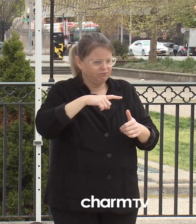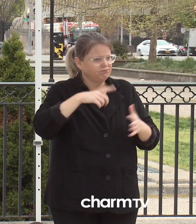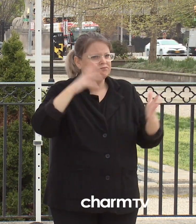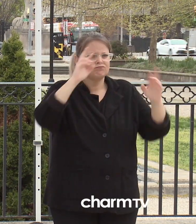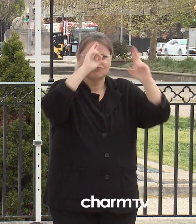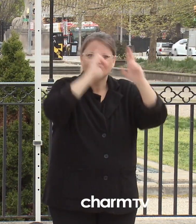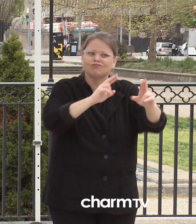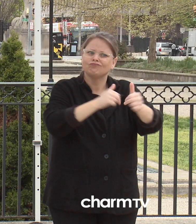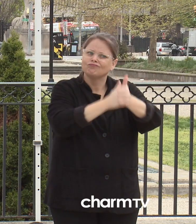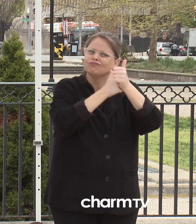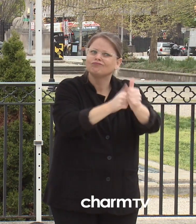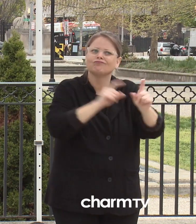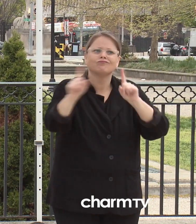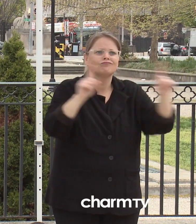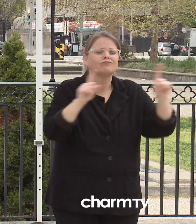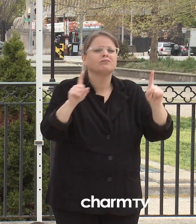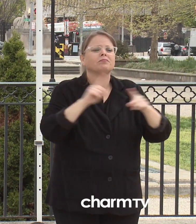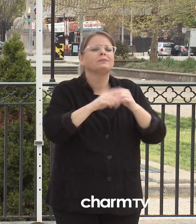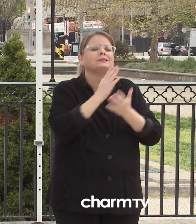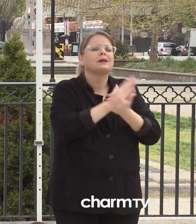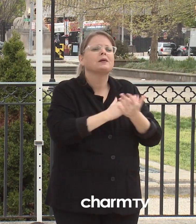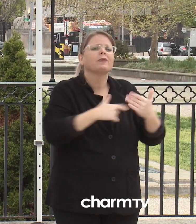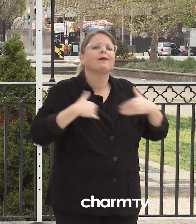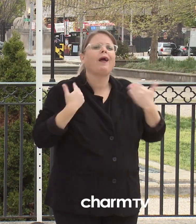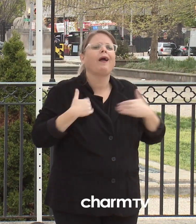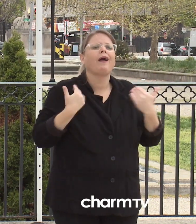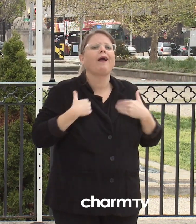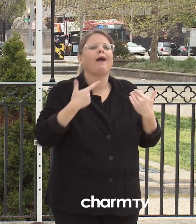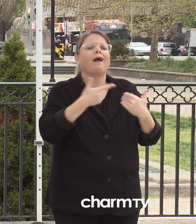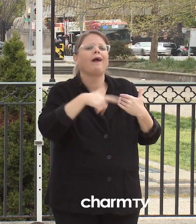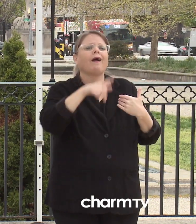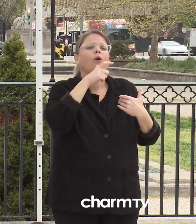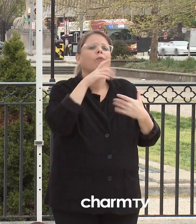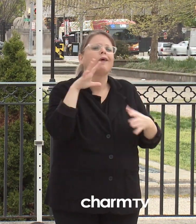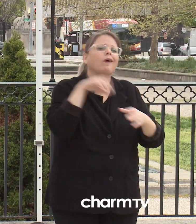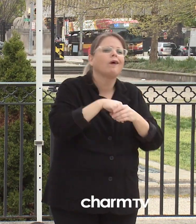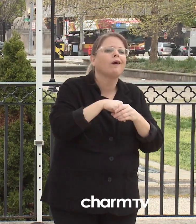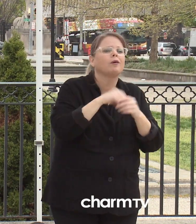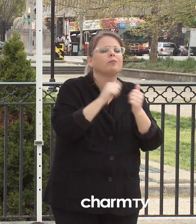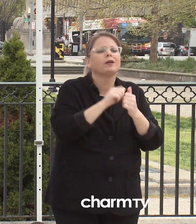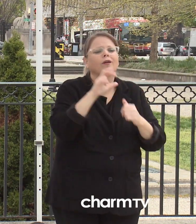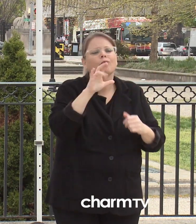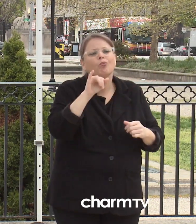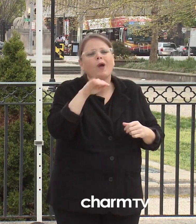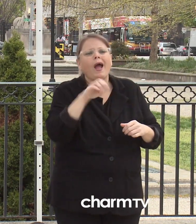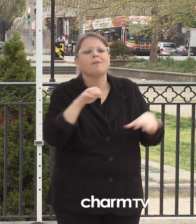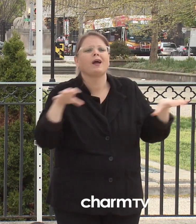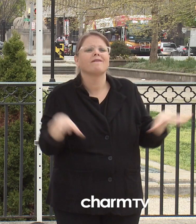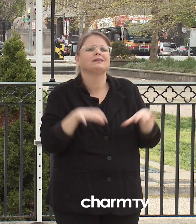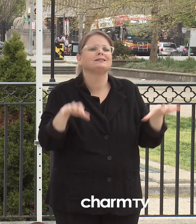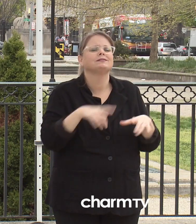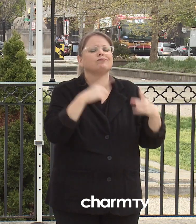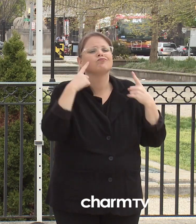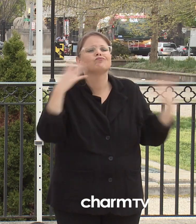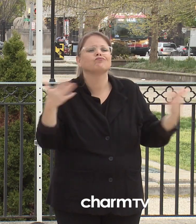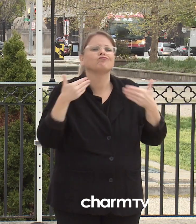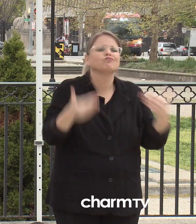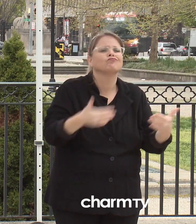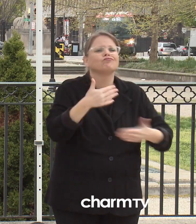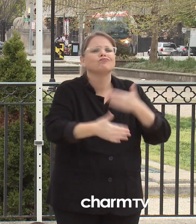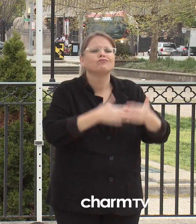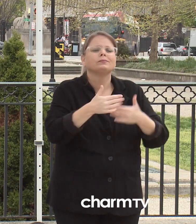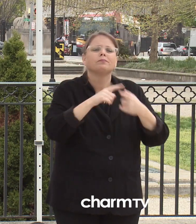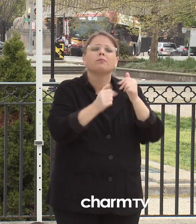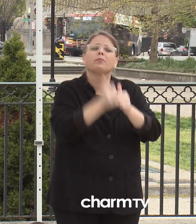the younger ones and the ones who are out in criminal activity. But the majority of Baltimore City are respecting that order.